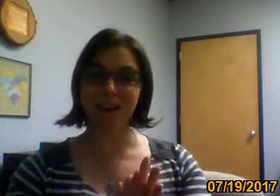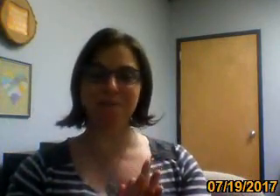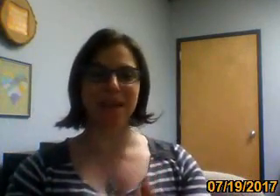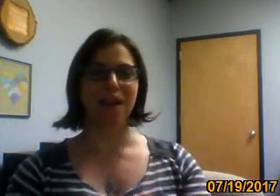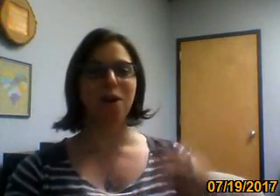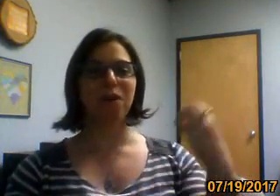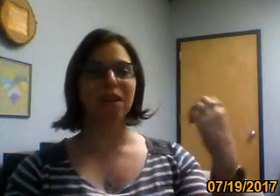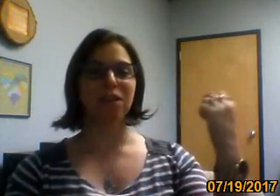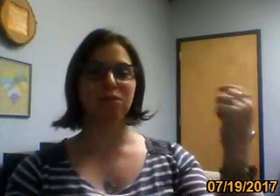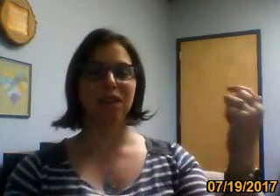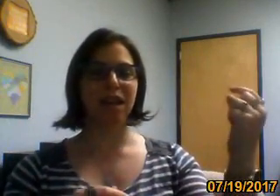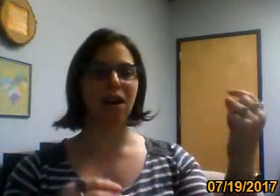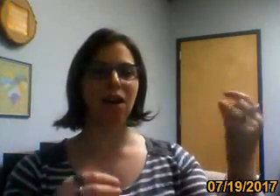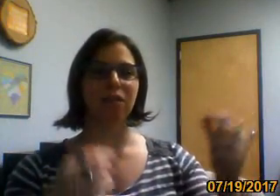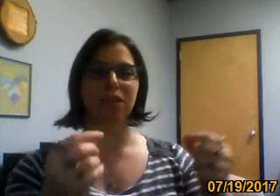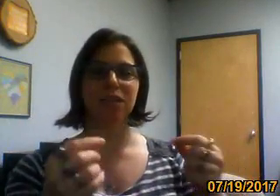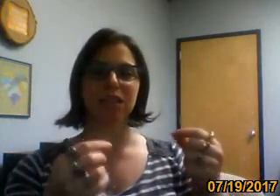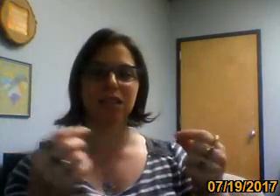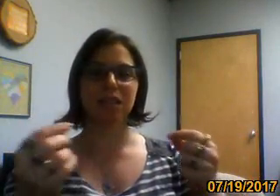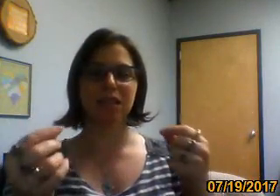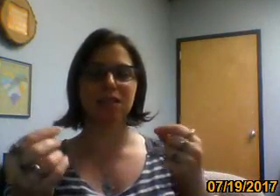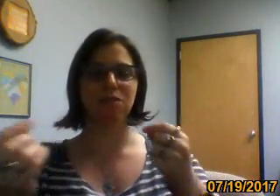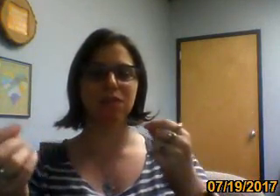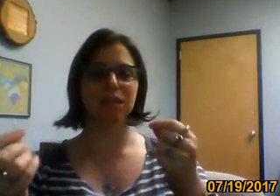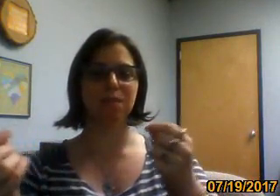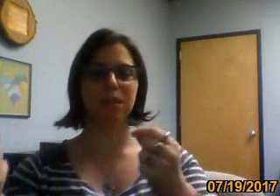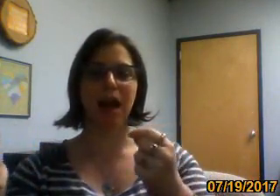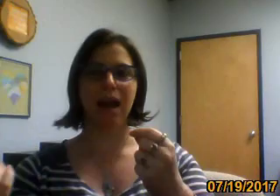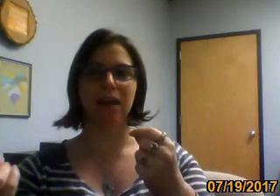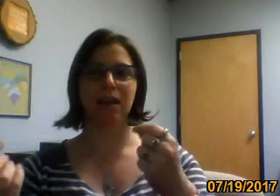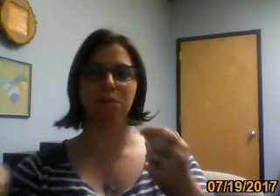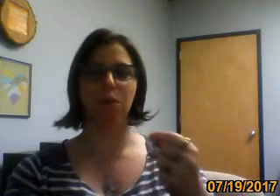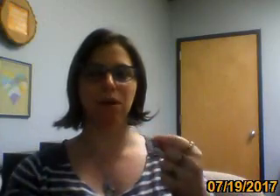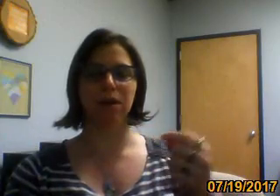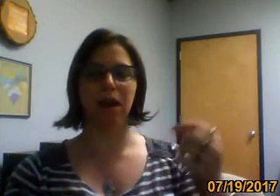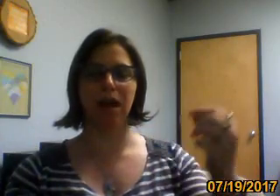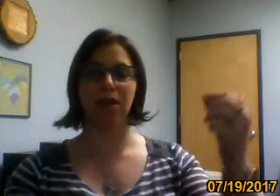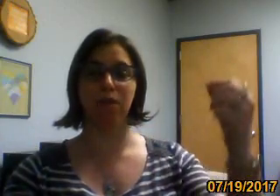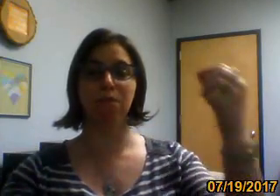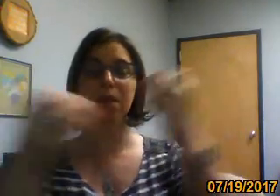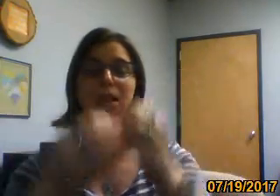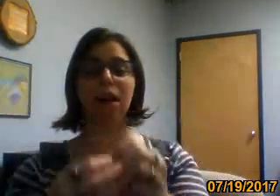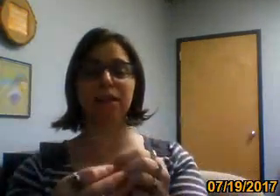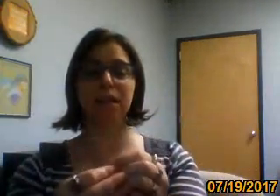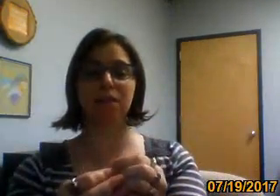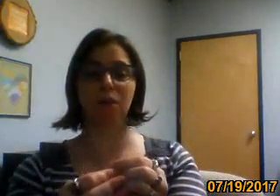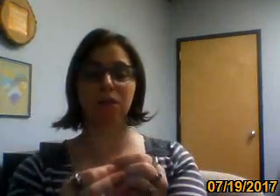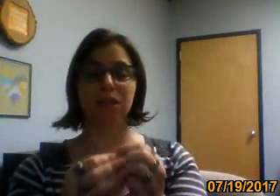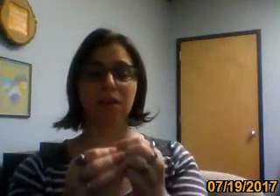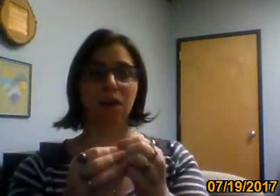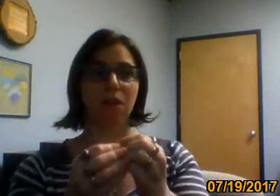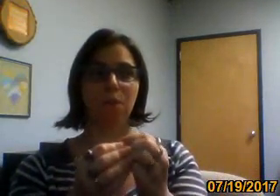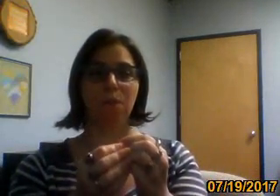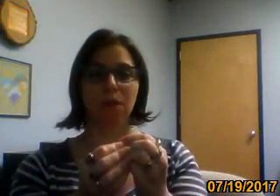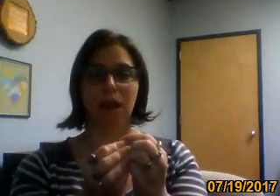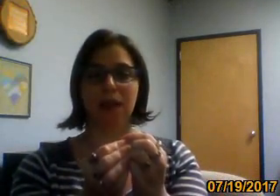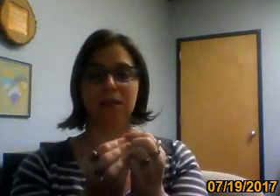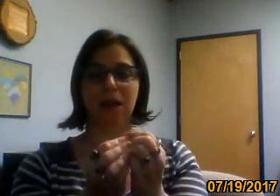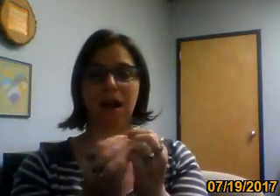that's therapy where like you take all of these things that don't seem that important. And for me, I take them all together. I, and